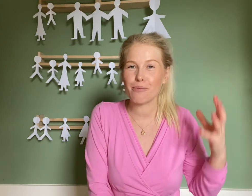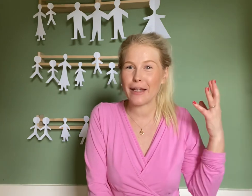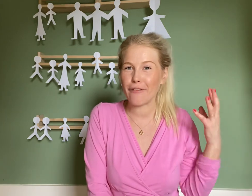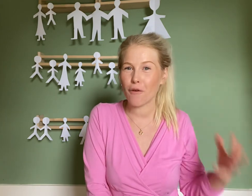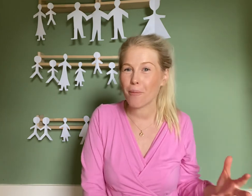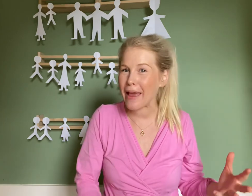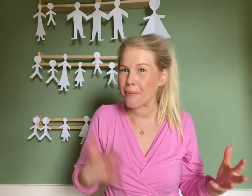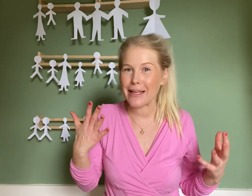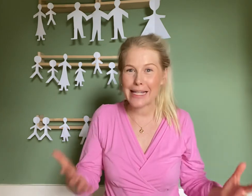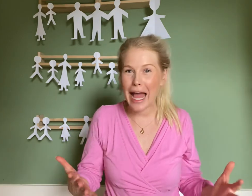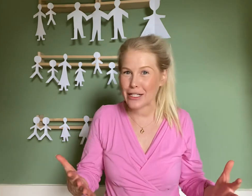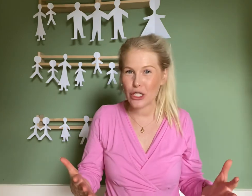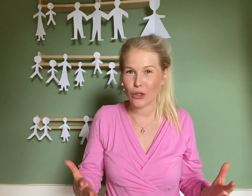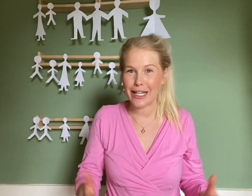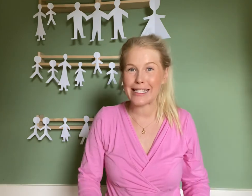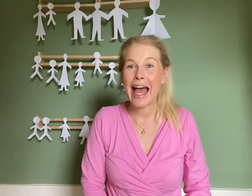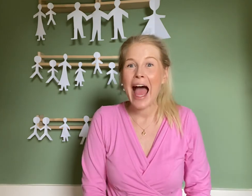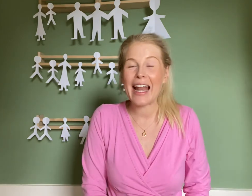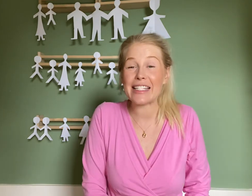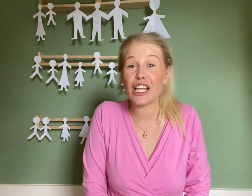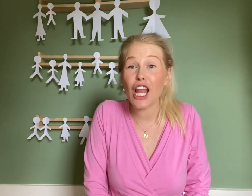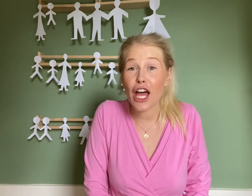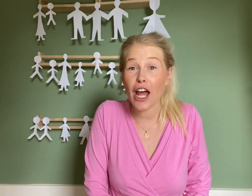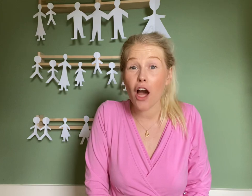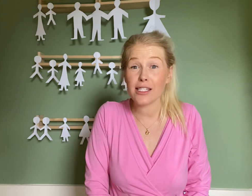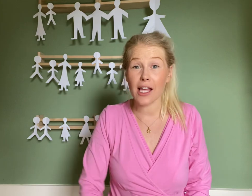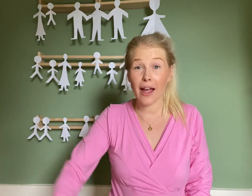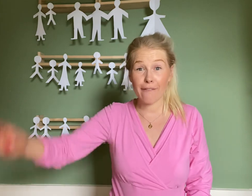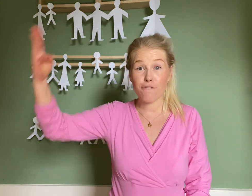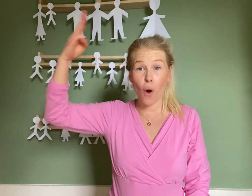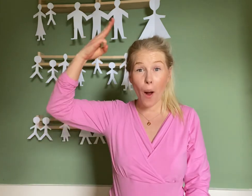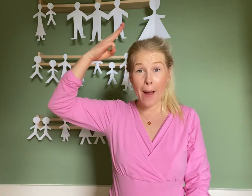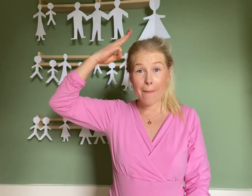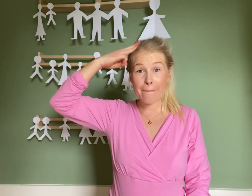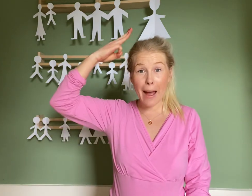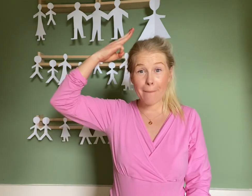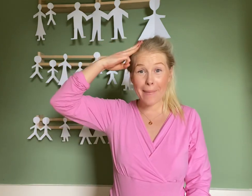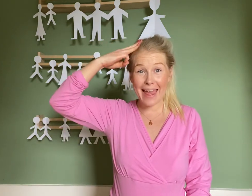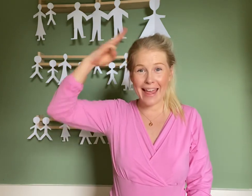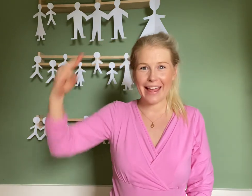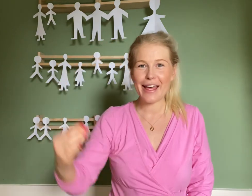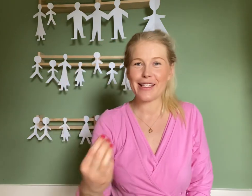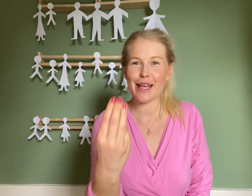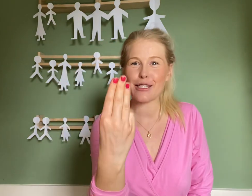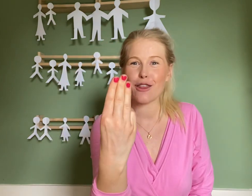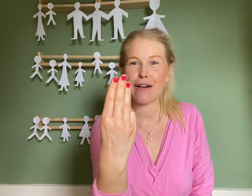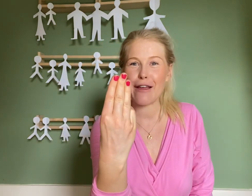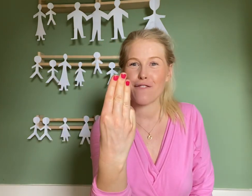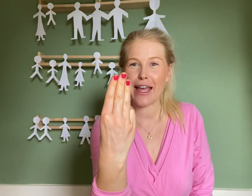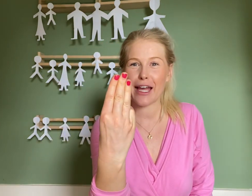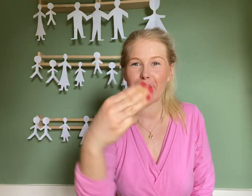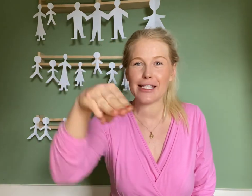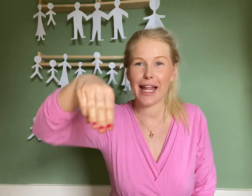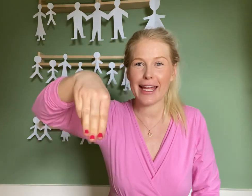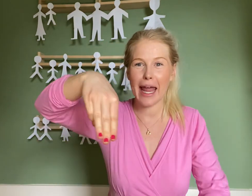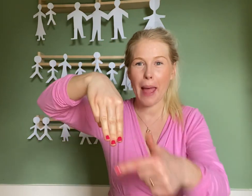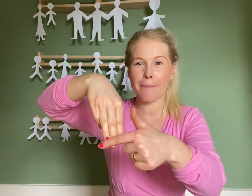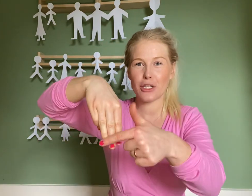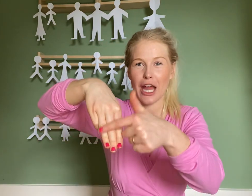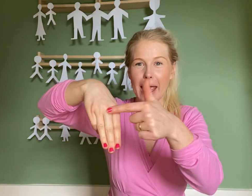brilliant for babies and toddlers and it's to learn our sign for mummy. So that's three fingers like an M shape